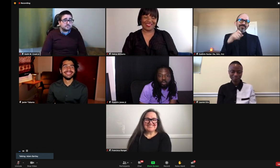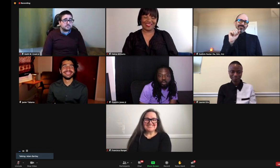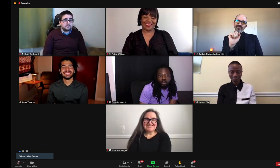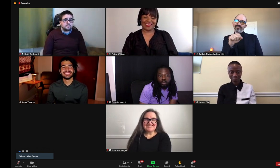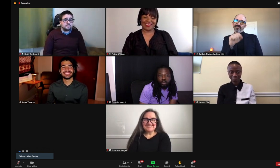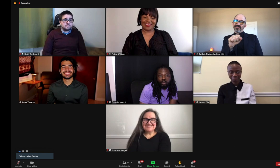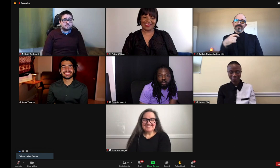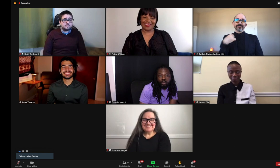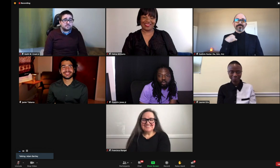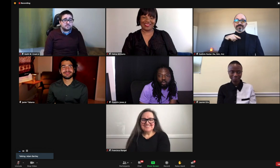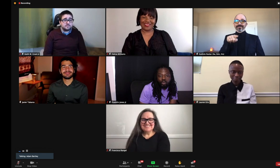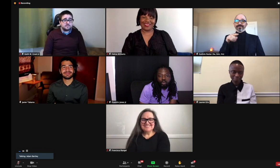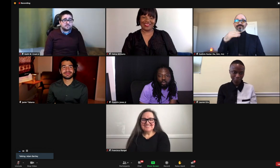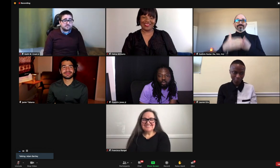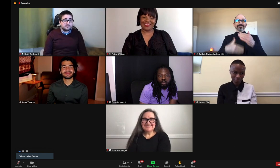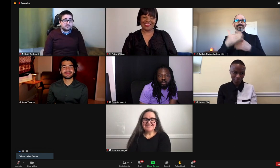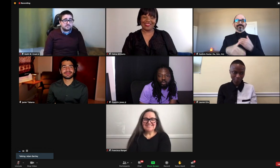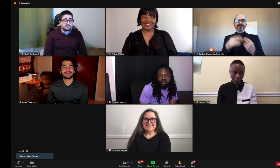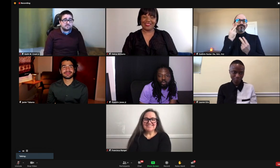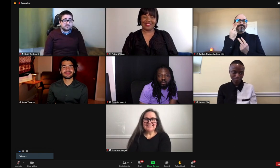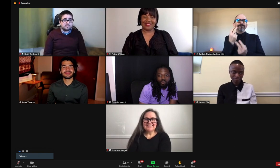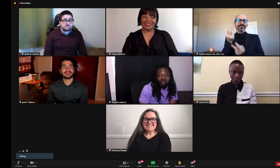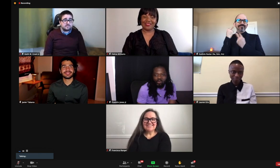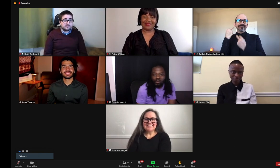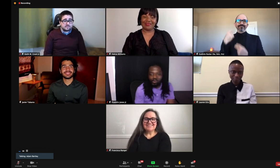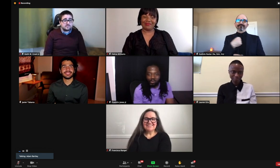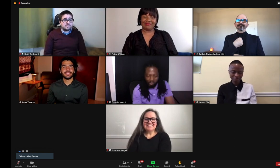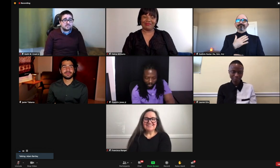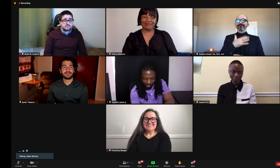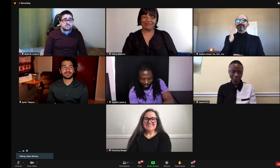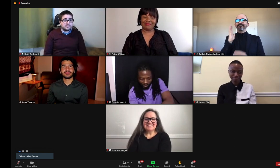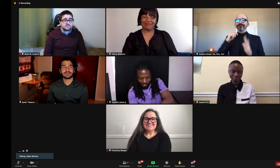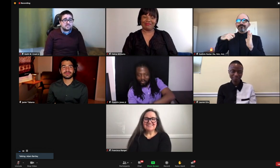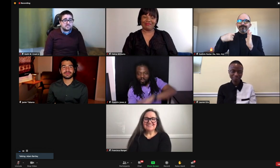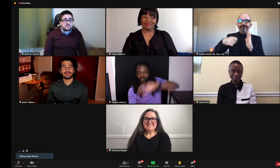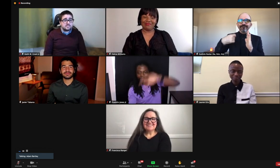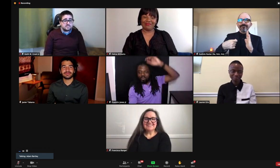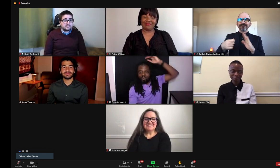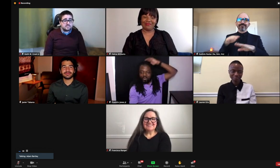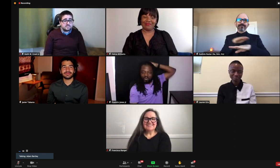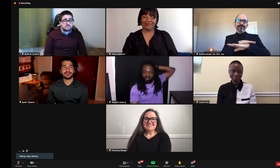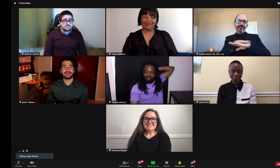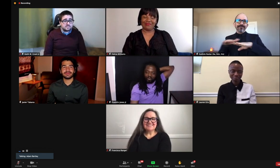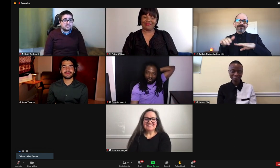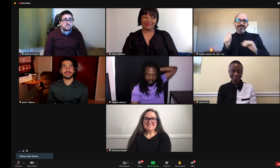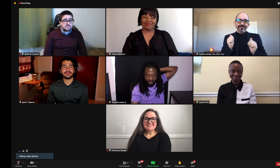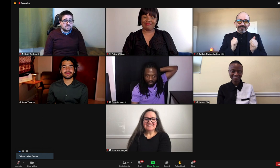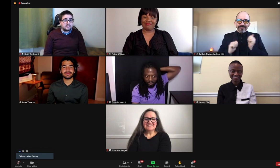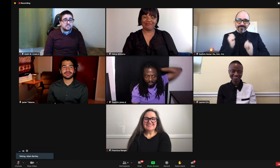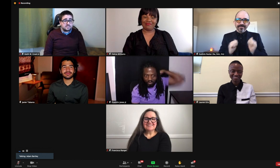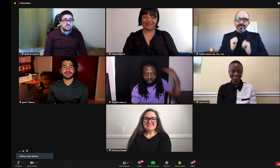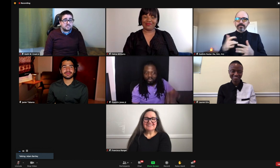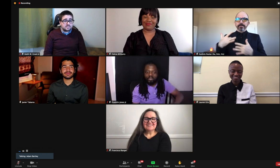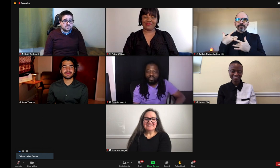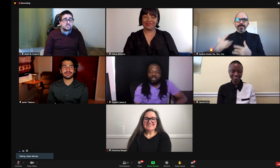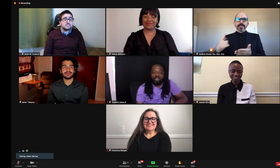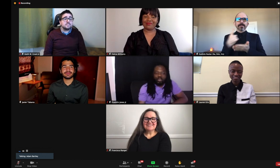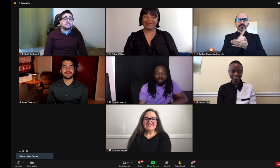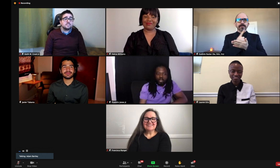Guthrie? Yeah. Also, one thing I'll look back on about this experience is I've had,